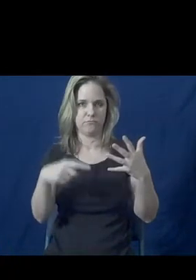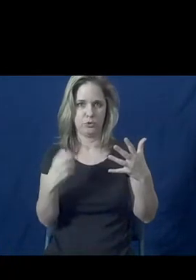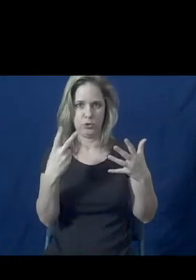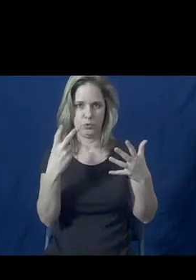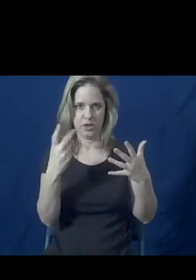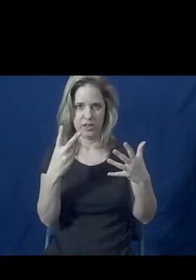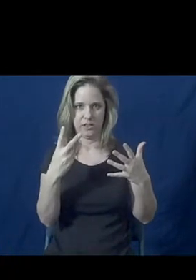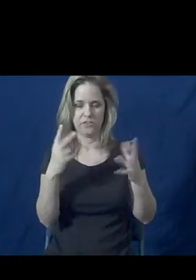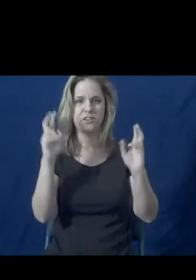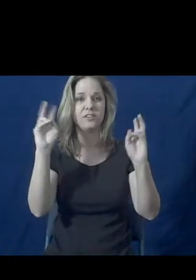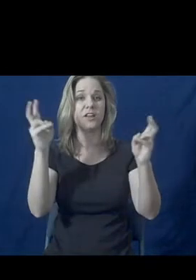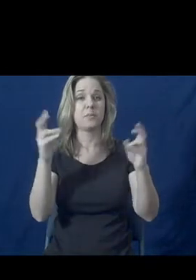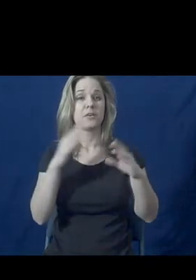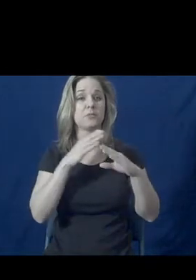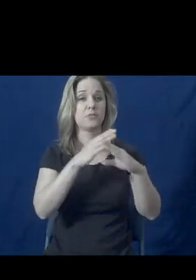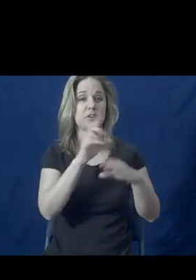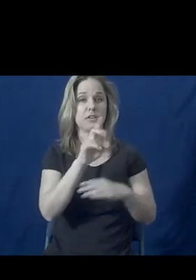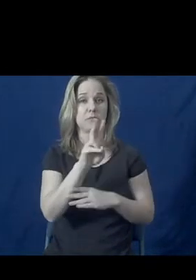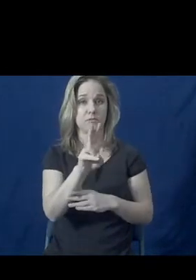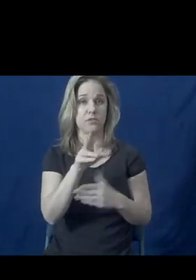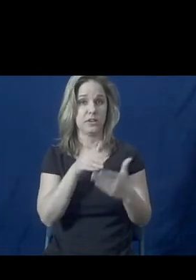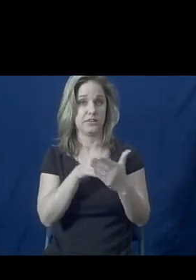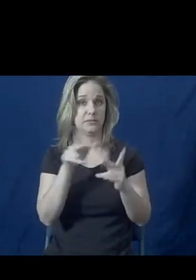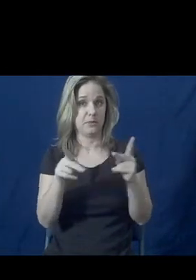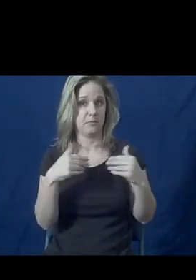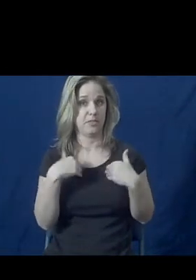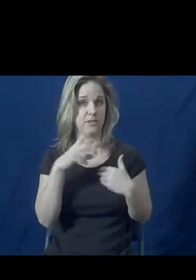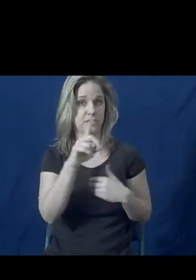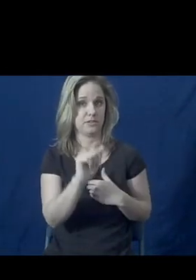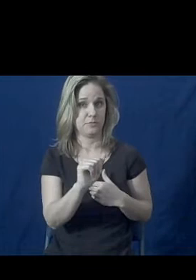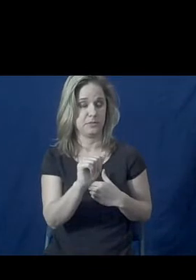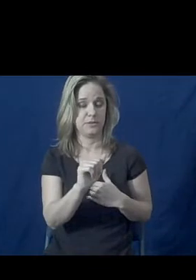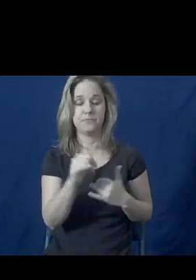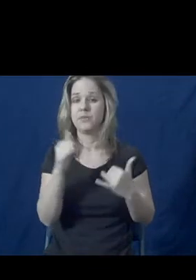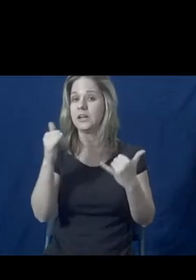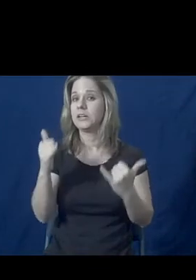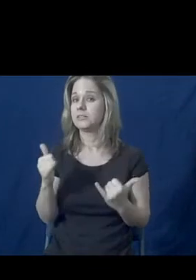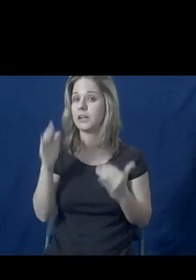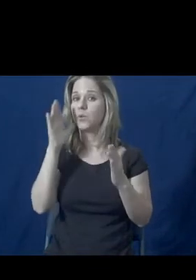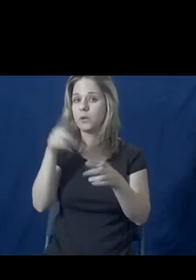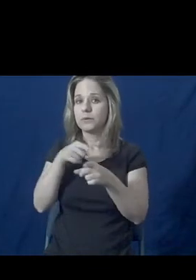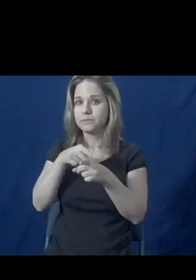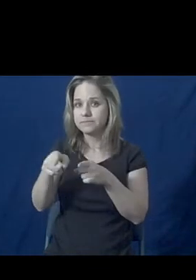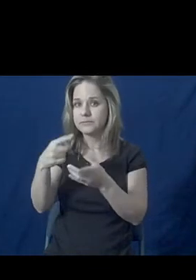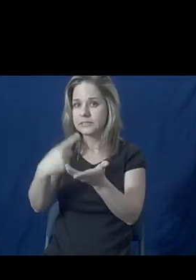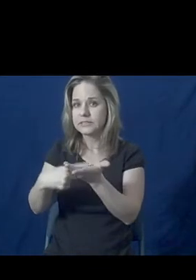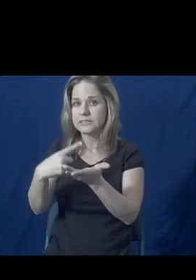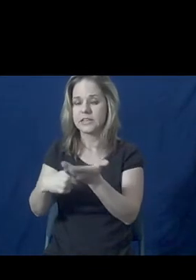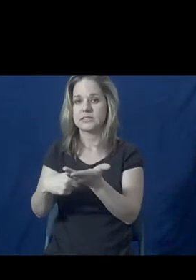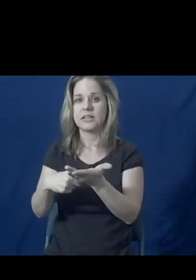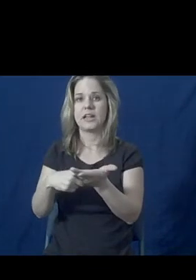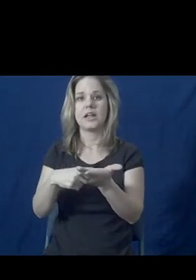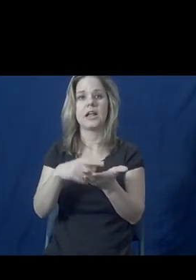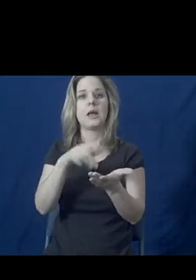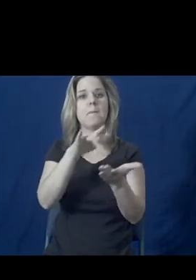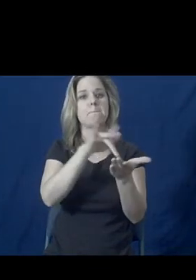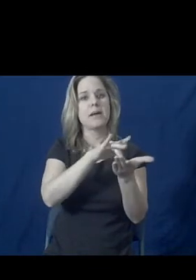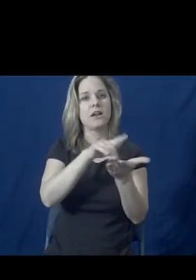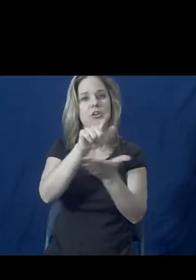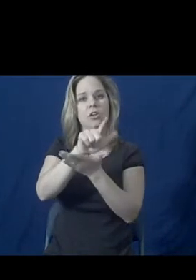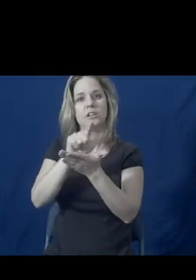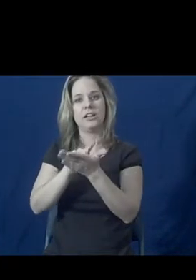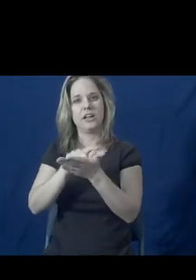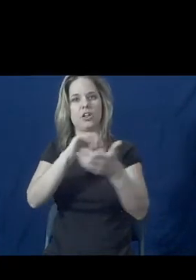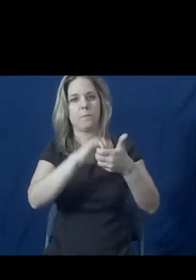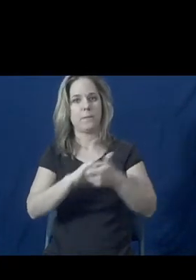series, Preventing Domestic Violence Among People with Disabilities. Today, we're going to be talking about medical partnerships and domestic